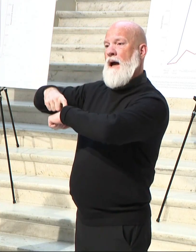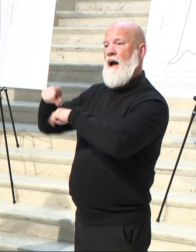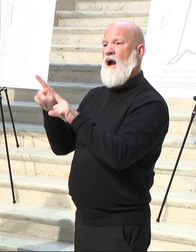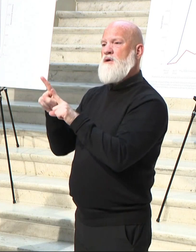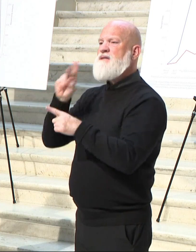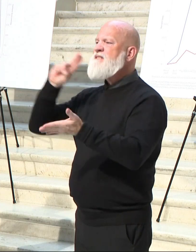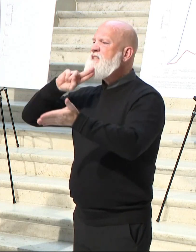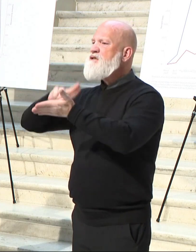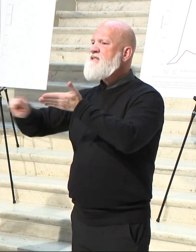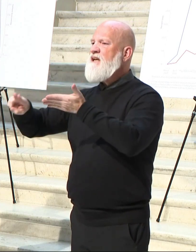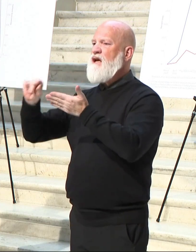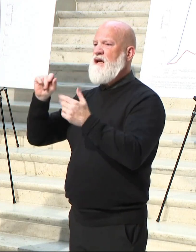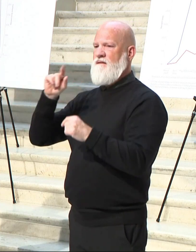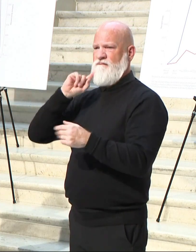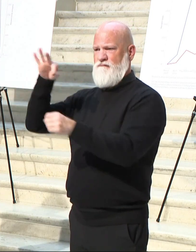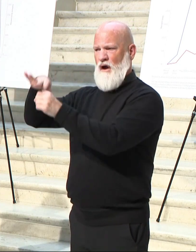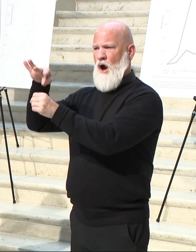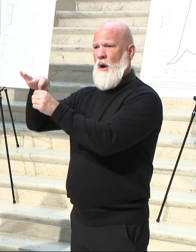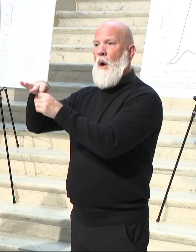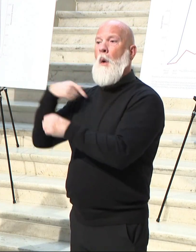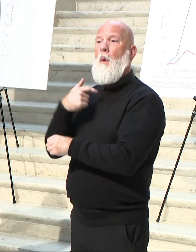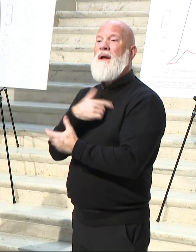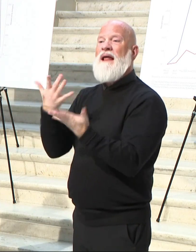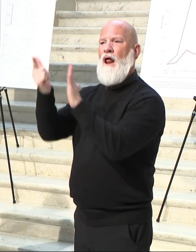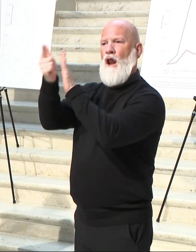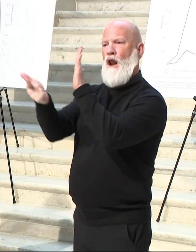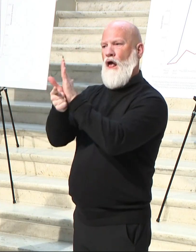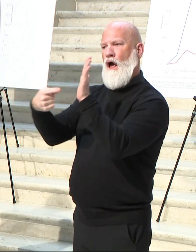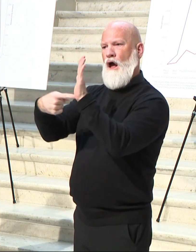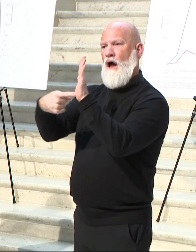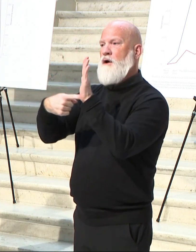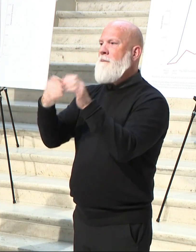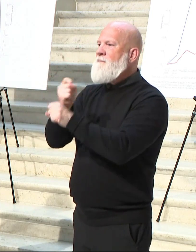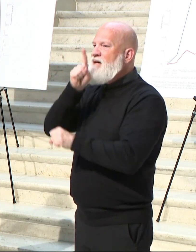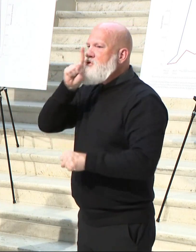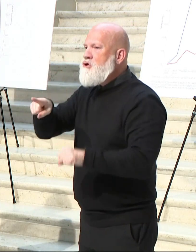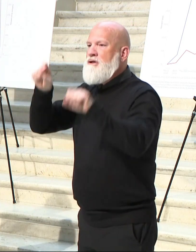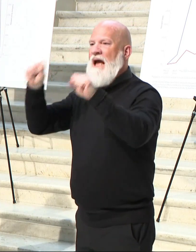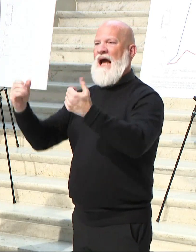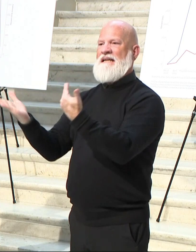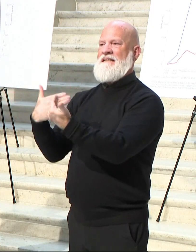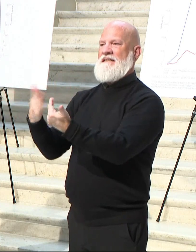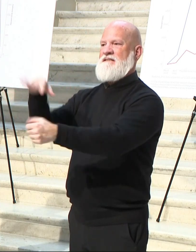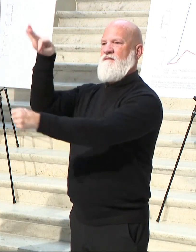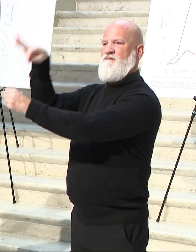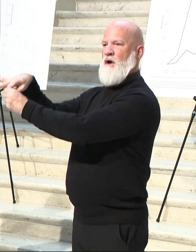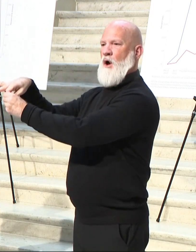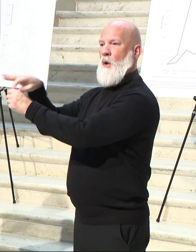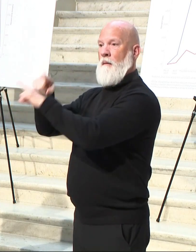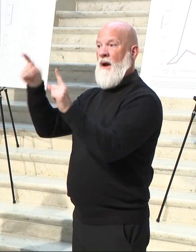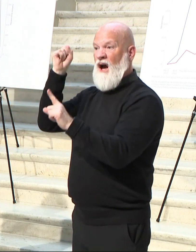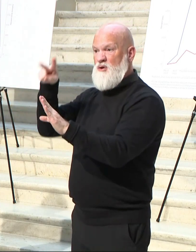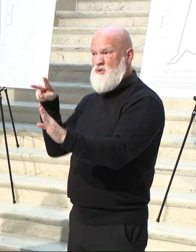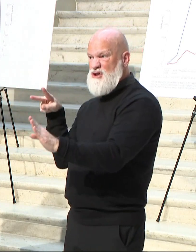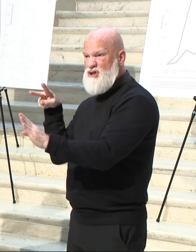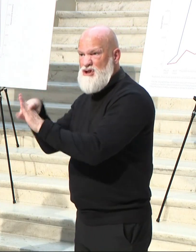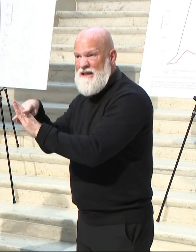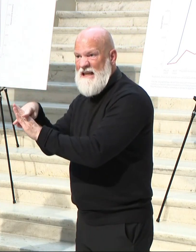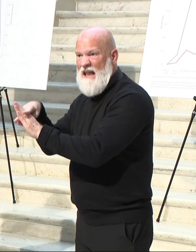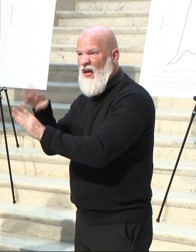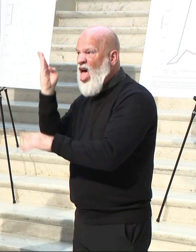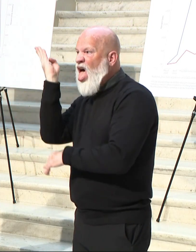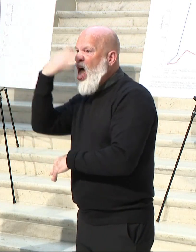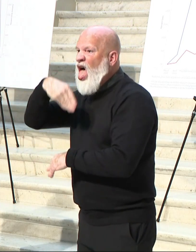vote and hard to cheat and we should have secure, accessible, fair elections in Georgia. I think there's over 100 bills or certainly over